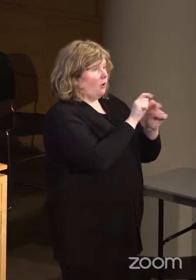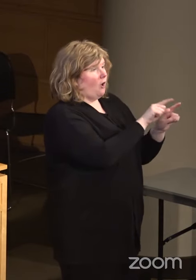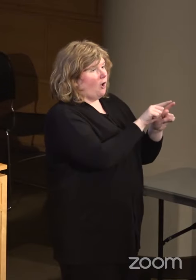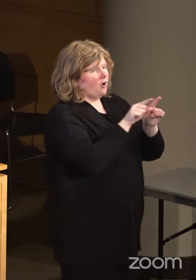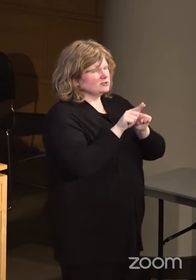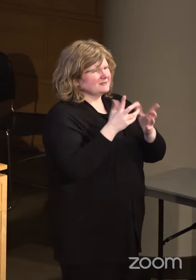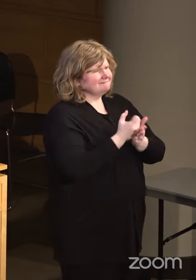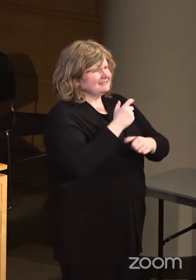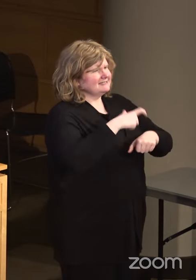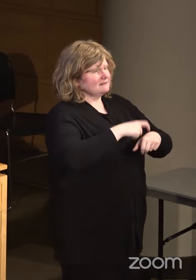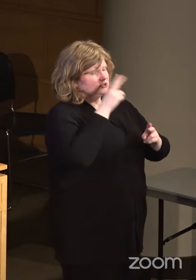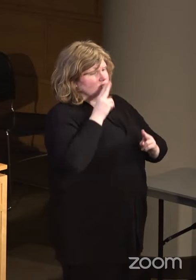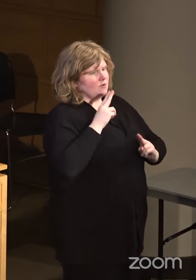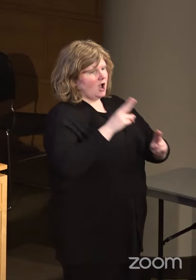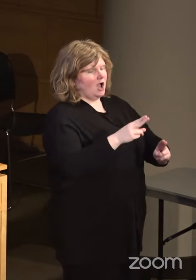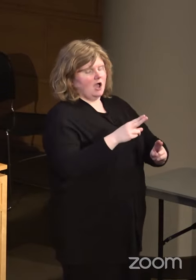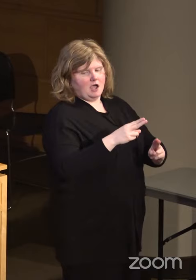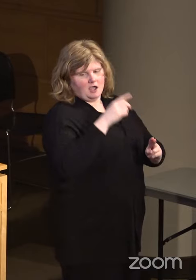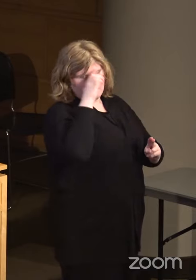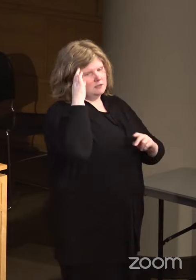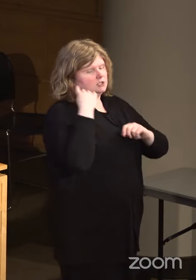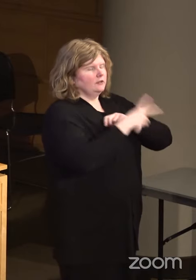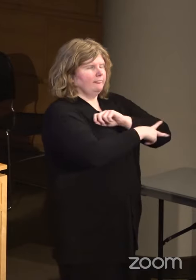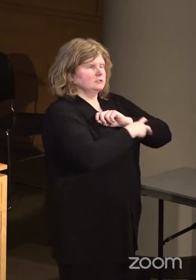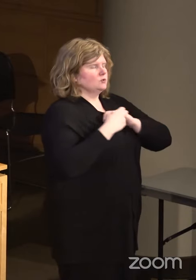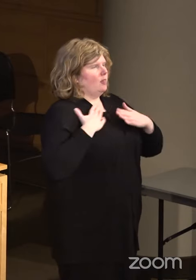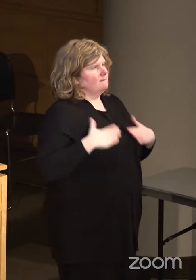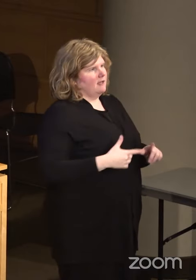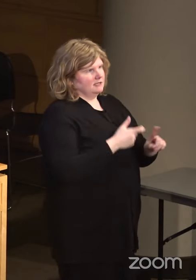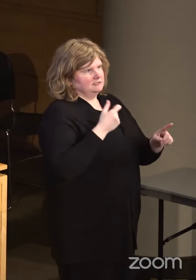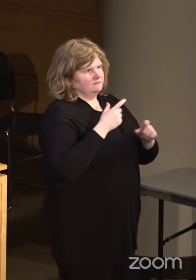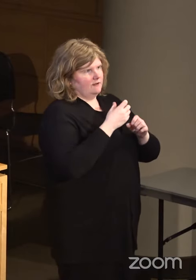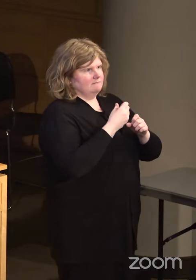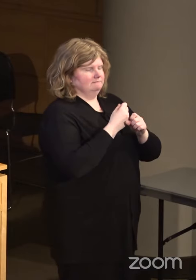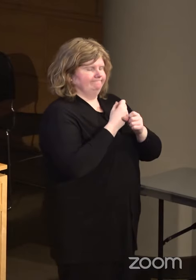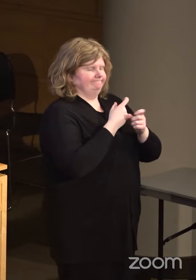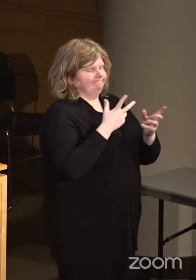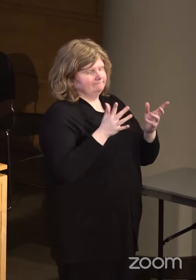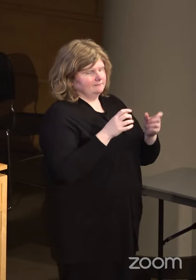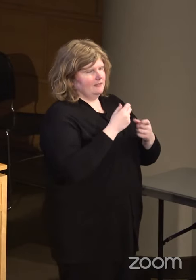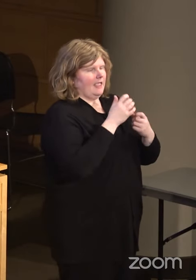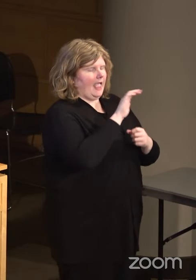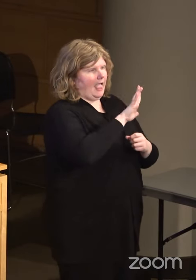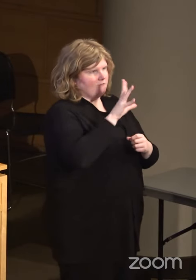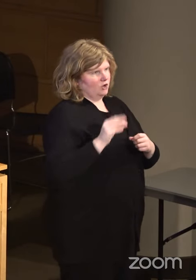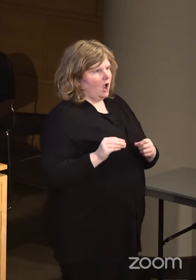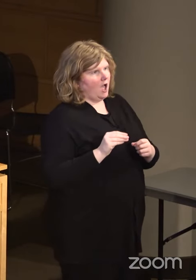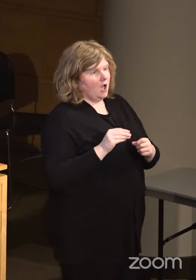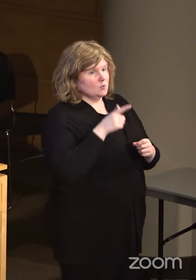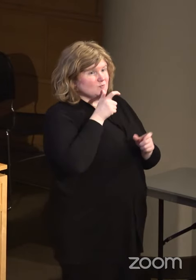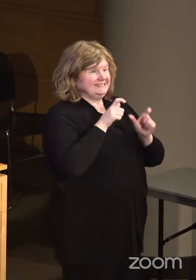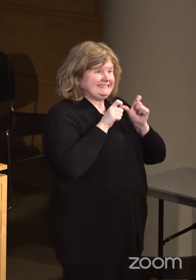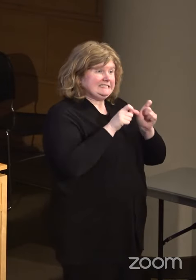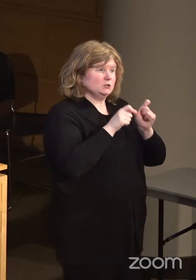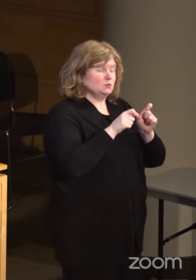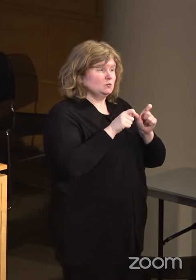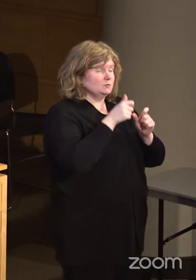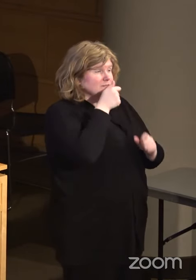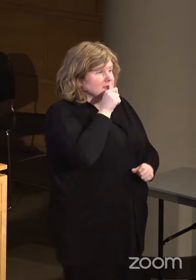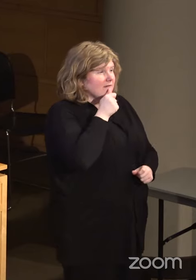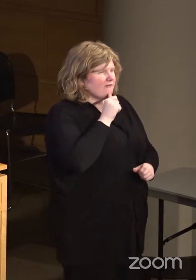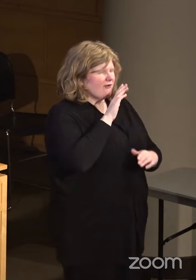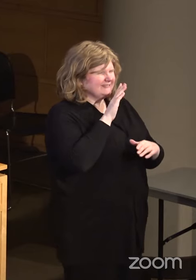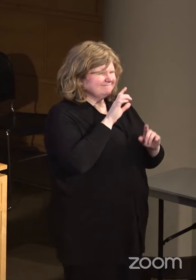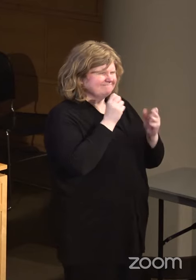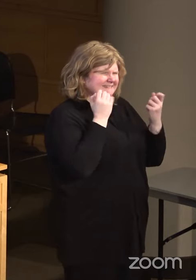time to honor the stolen bodies from the continent of Africa who continue to suffer, right, all forms